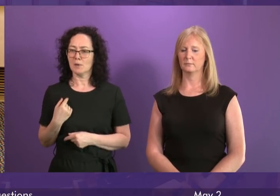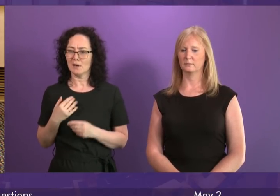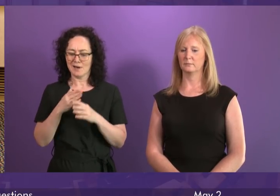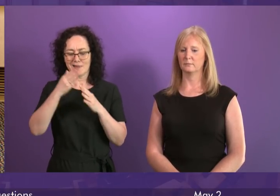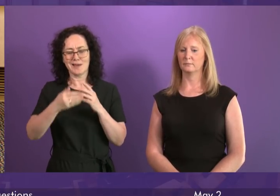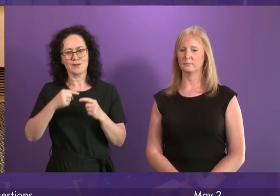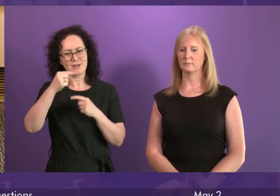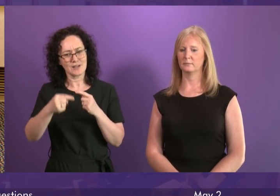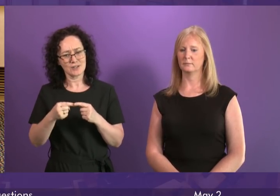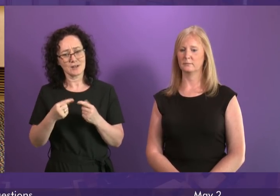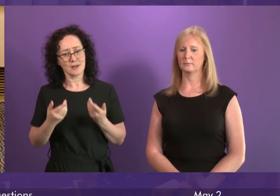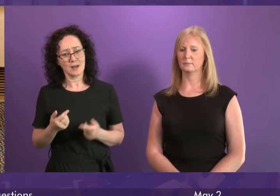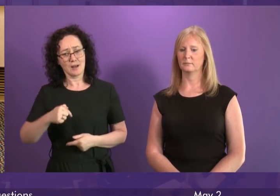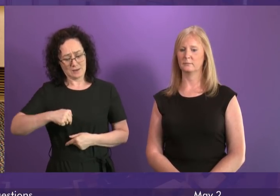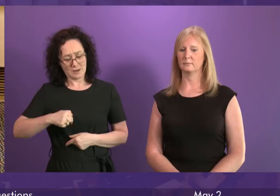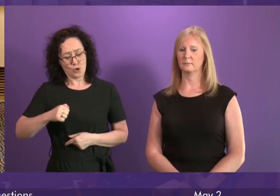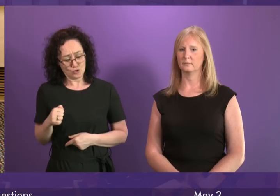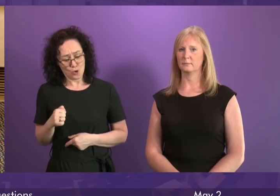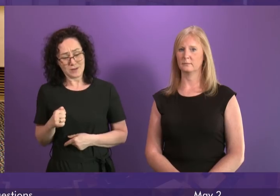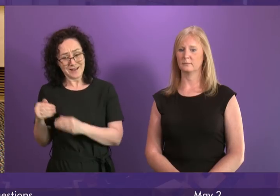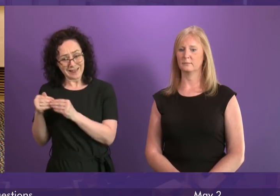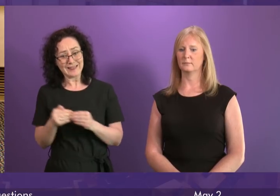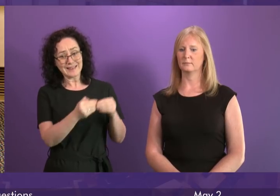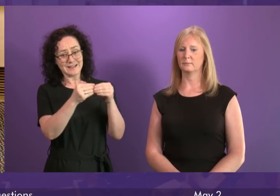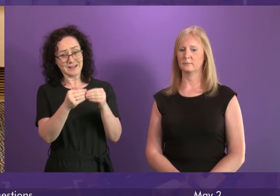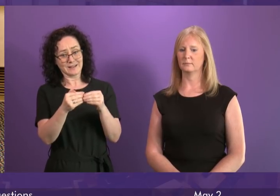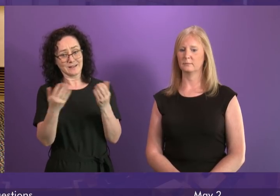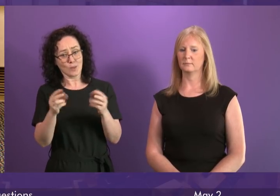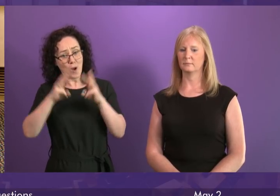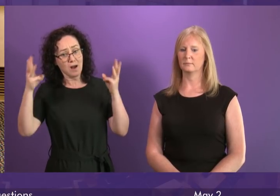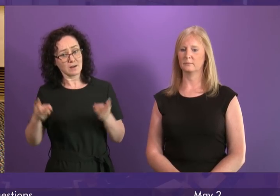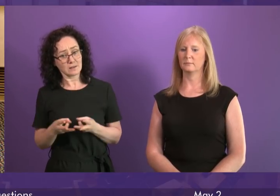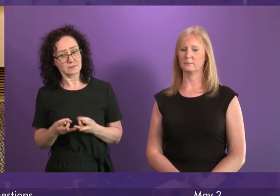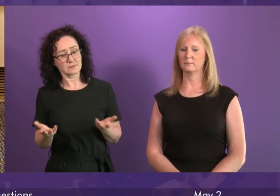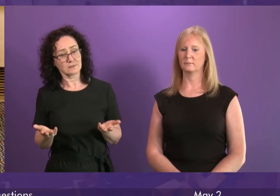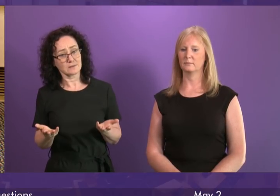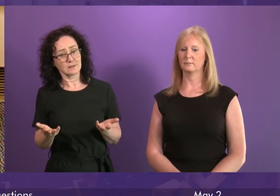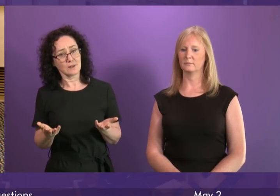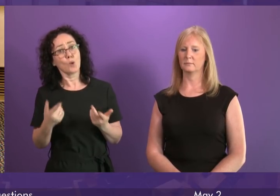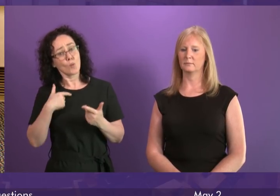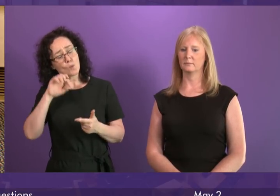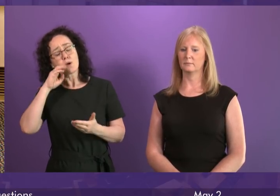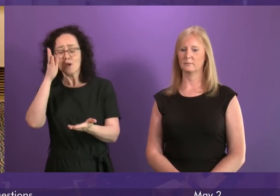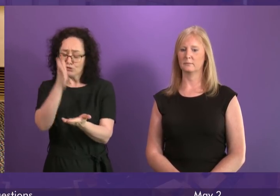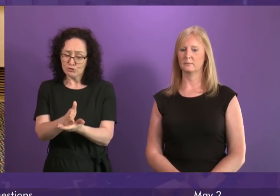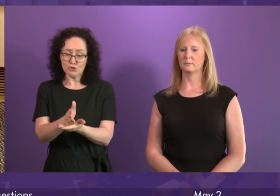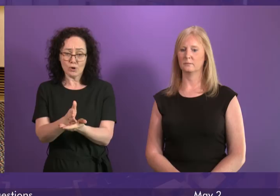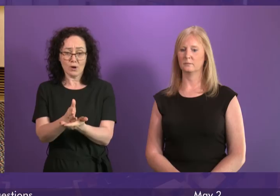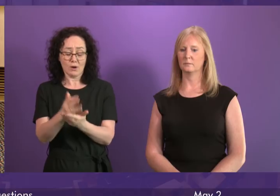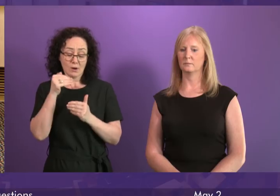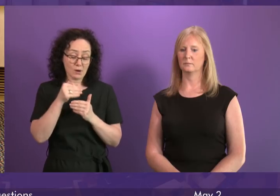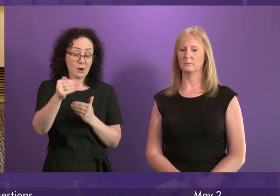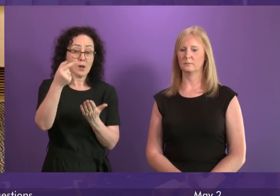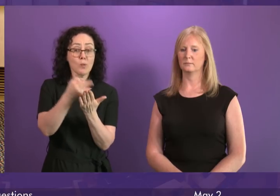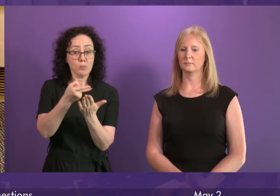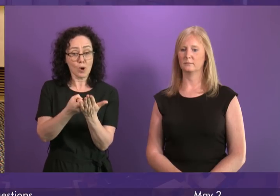we are taking the world leading action that people expect us to take and we will make sure we have in place the policies to meet those